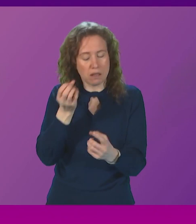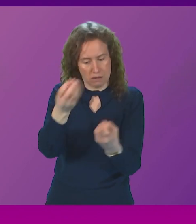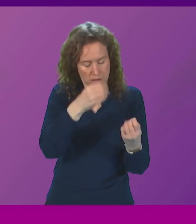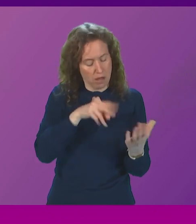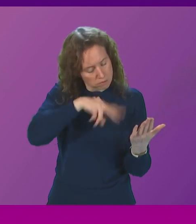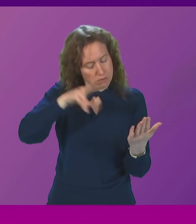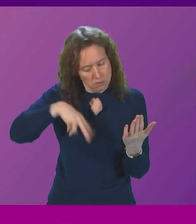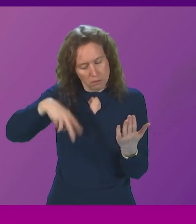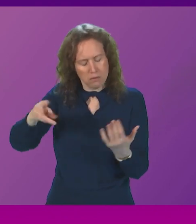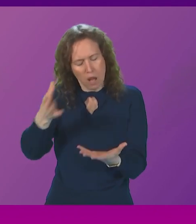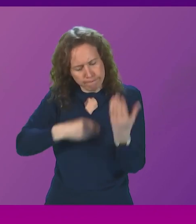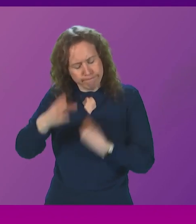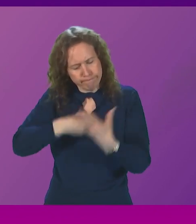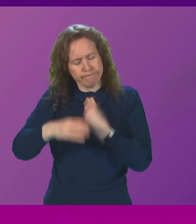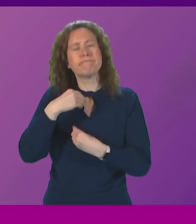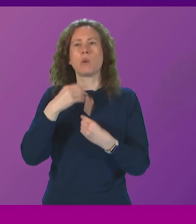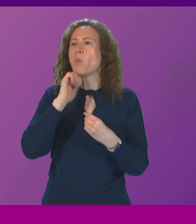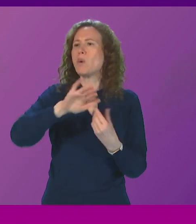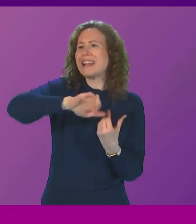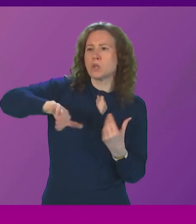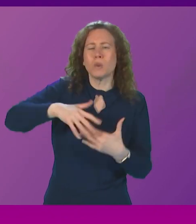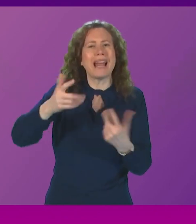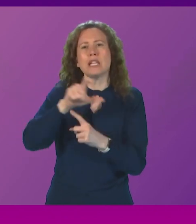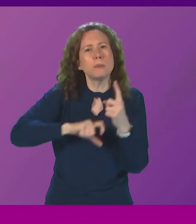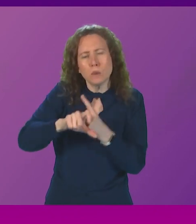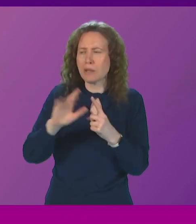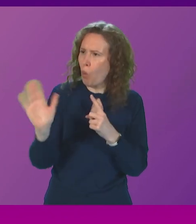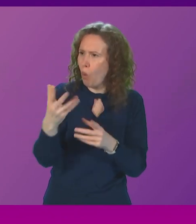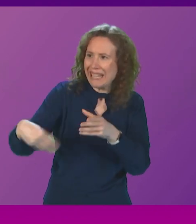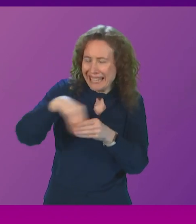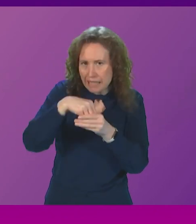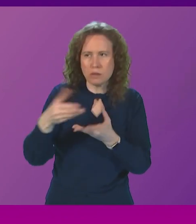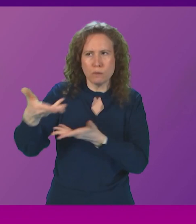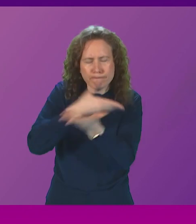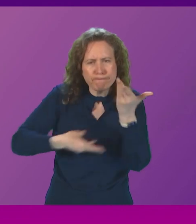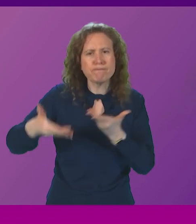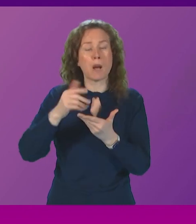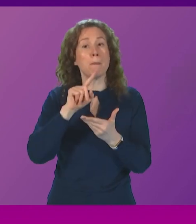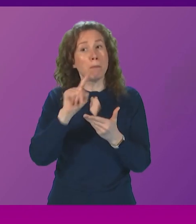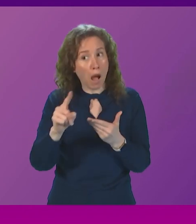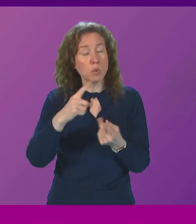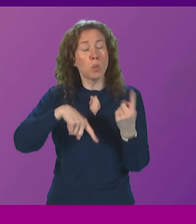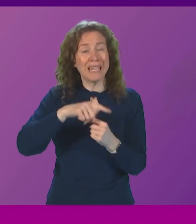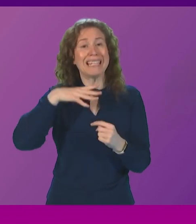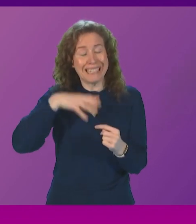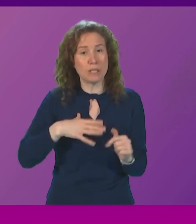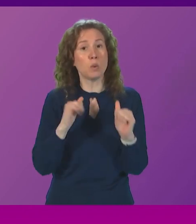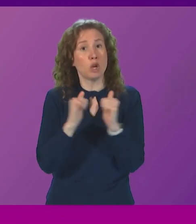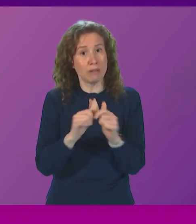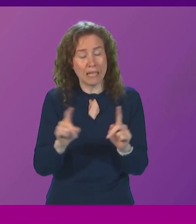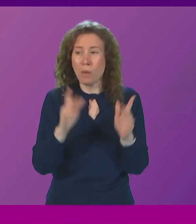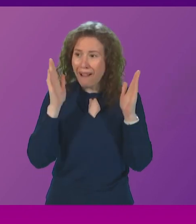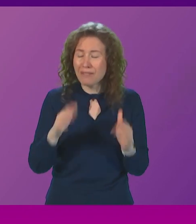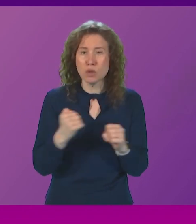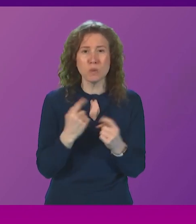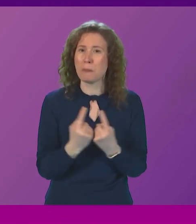communities from that discussion. What I think we should all absolutely agree on is the fact that we